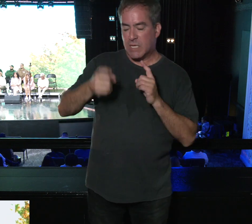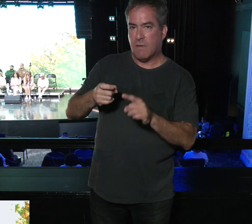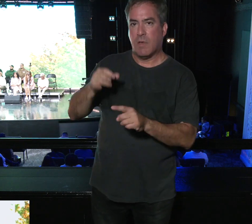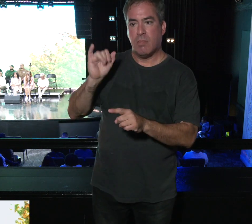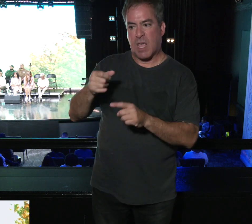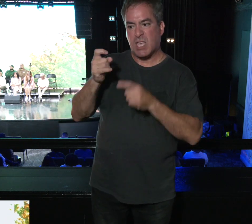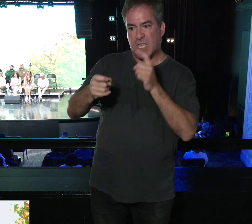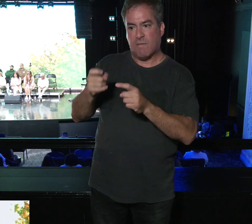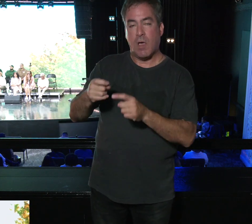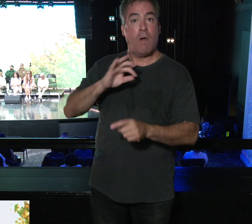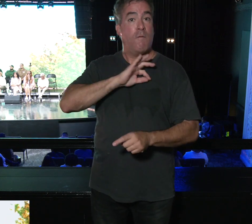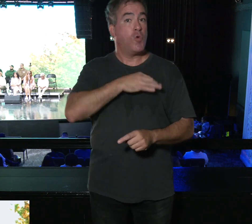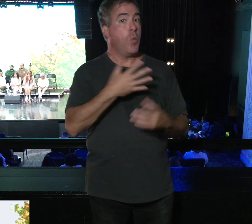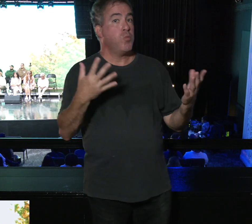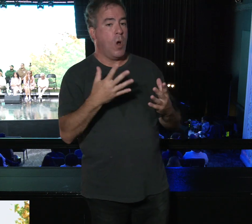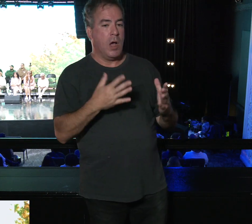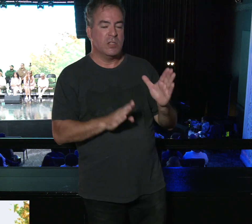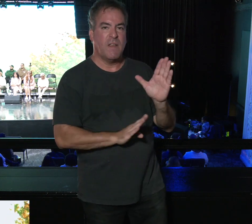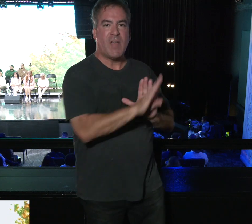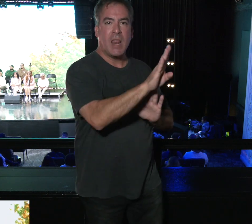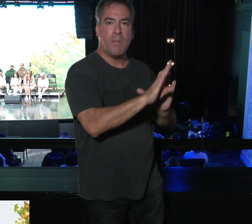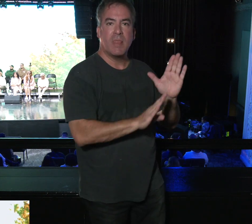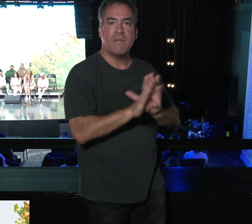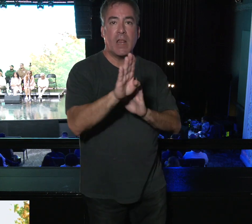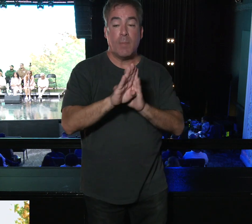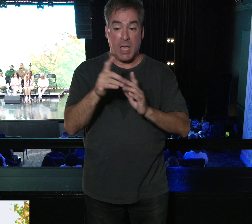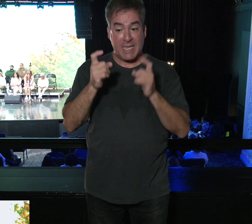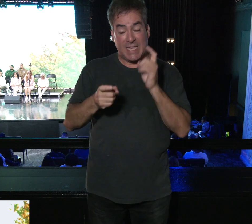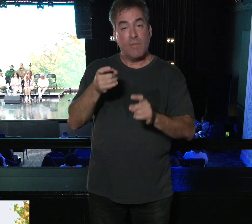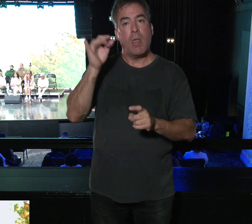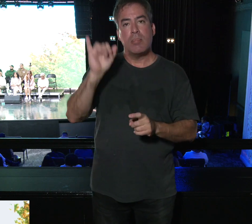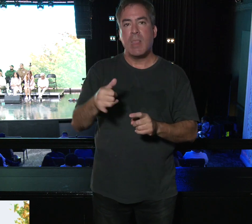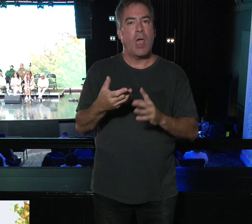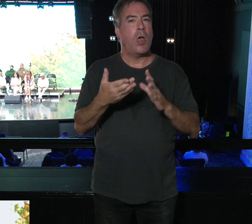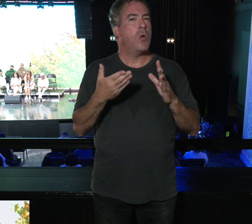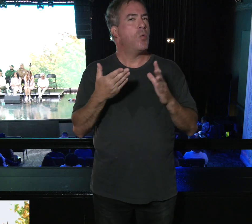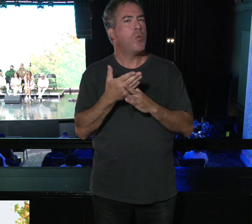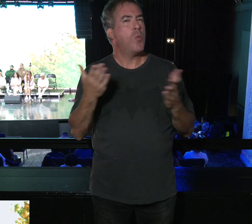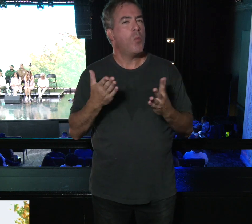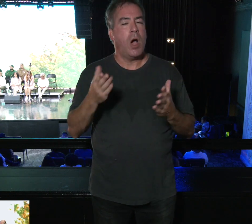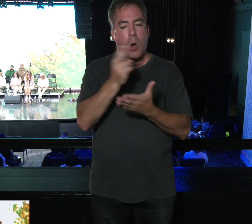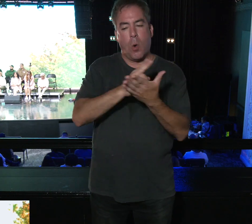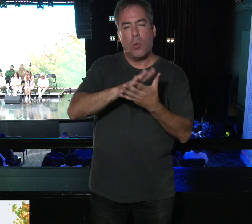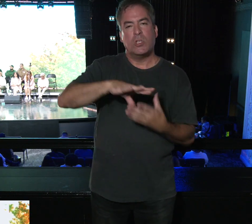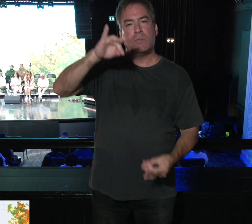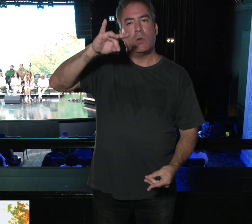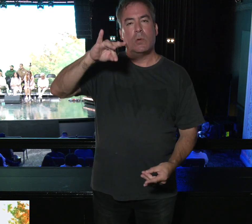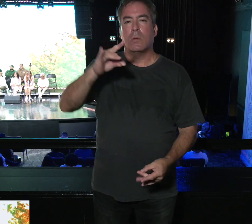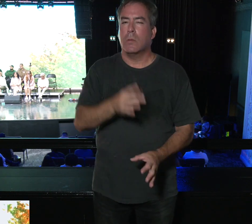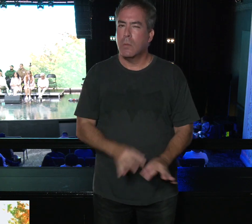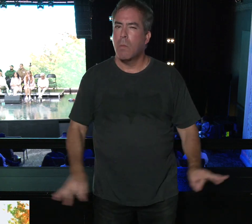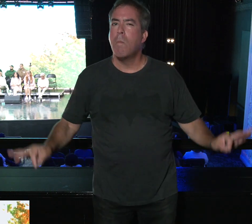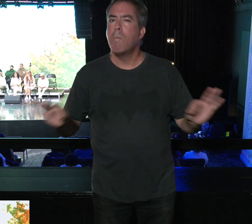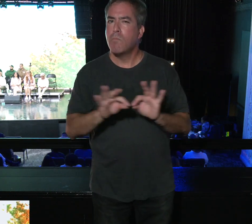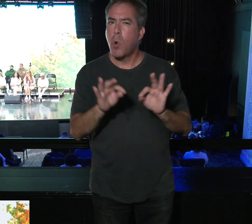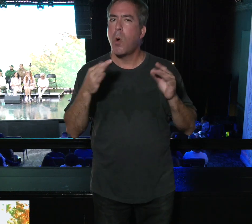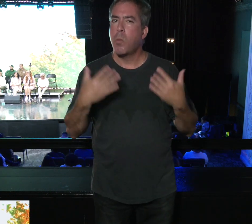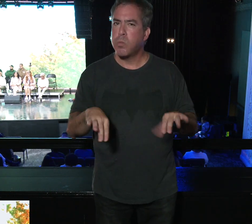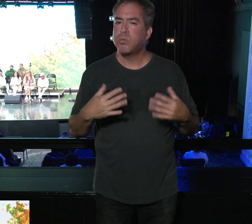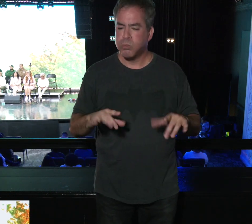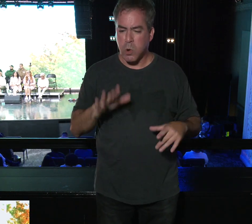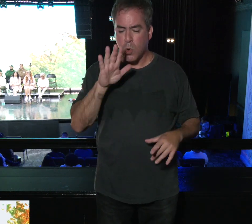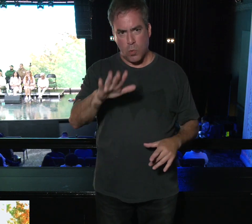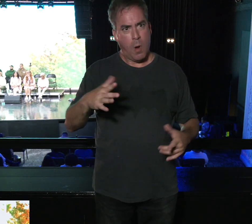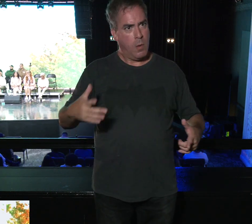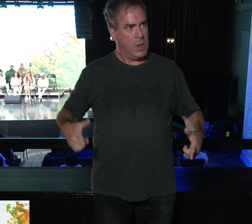Their instantaneous fruit is developed. But the gifts are a manifestation of the Holy Spirit. They are important to the life of the